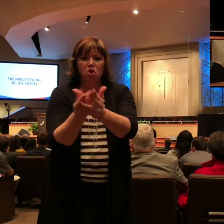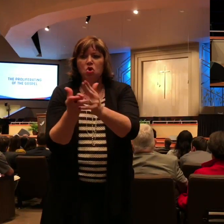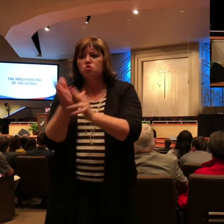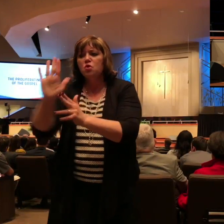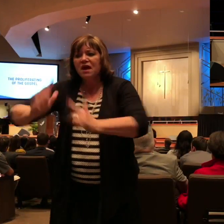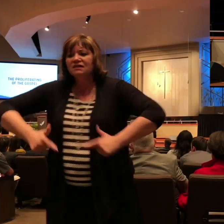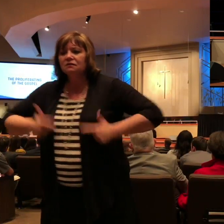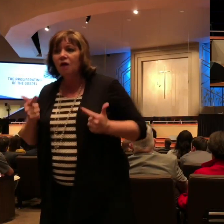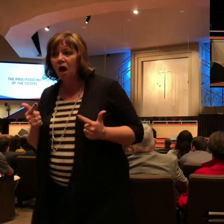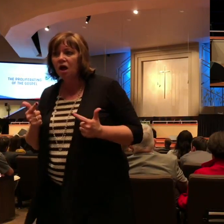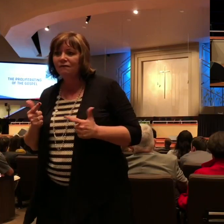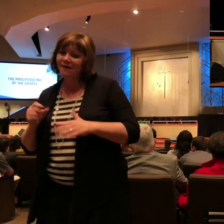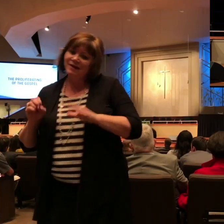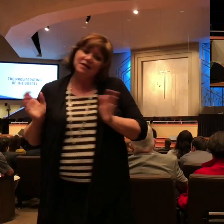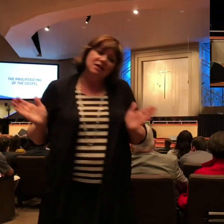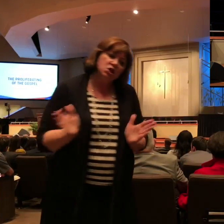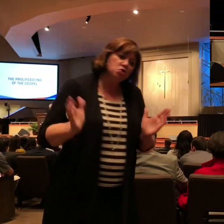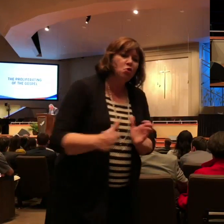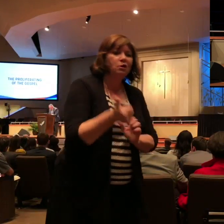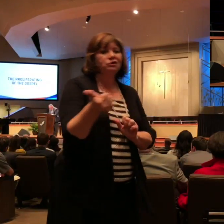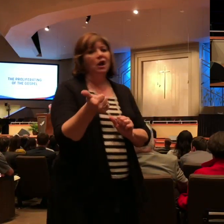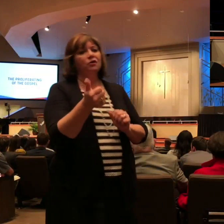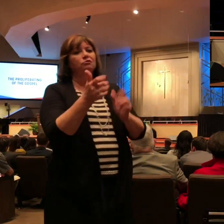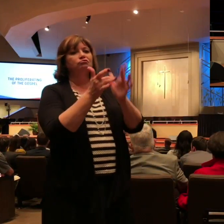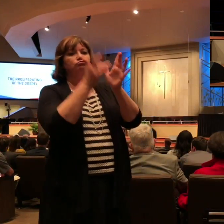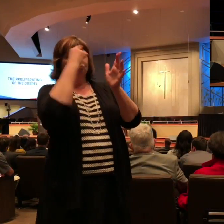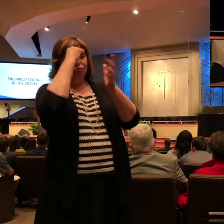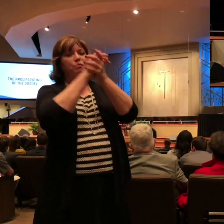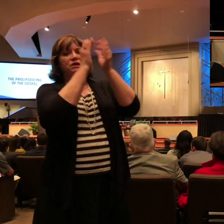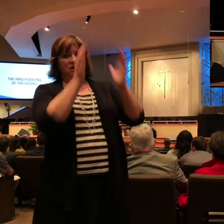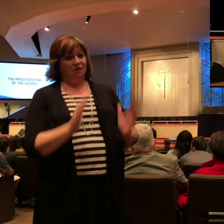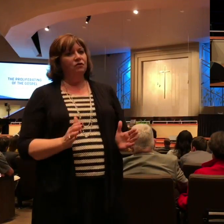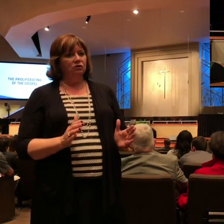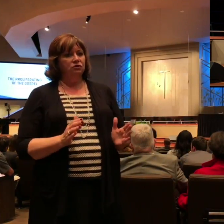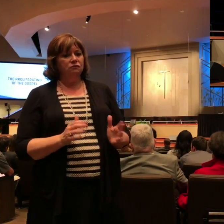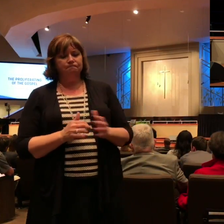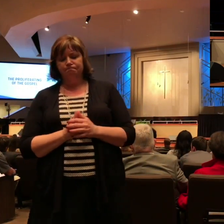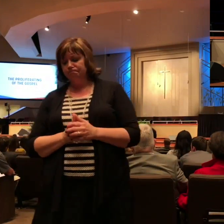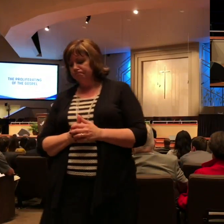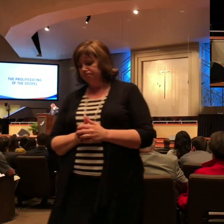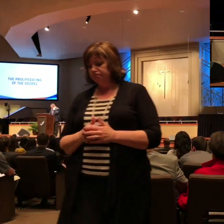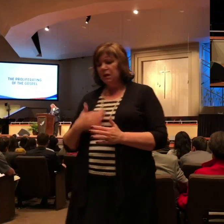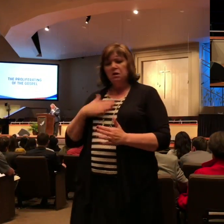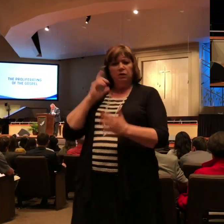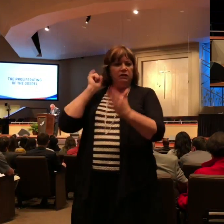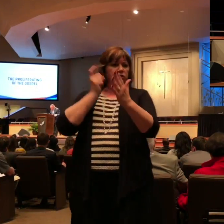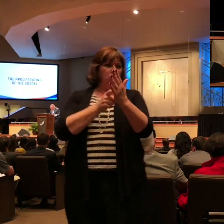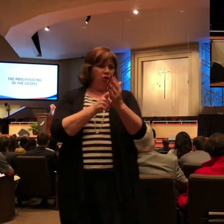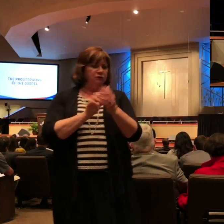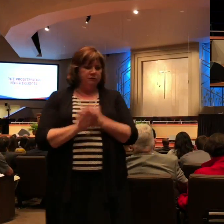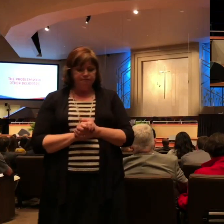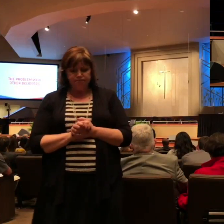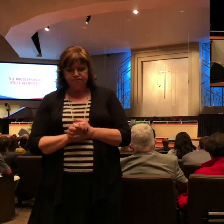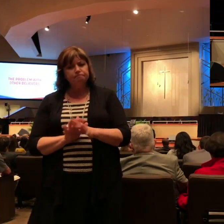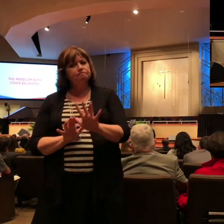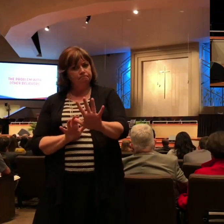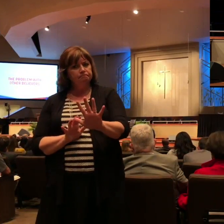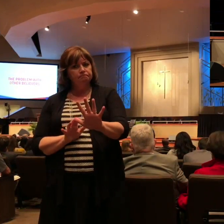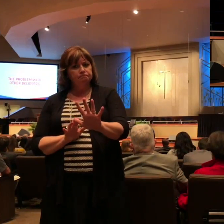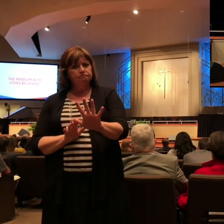Philippi, hey, listen, look at what God's doing. But notice really, secondly, in our study tonight, the problem with other